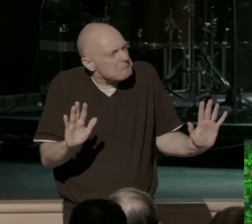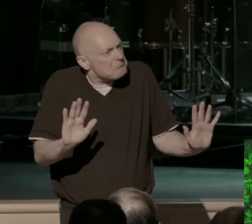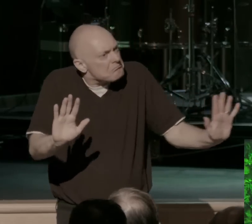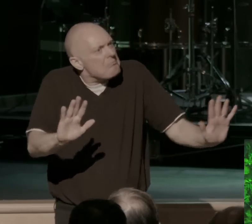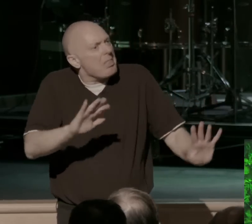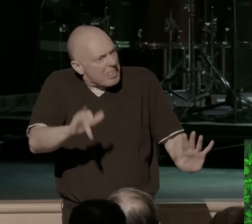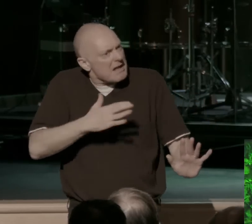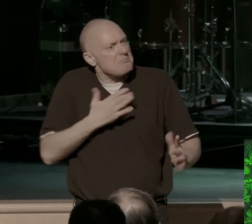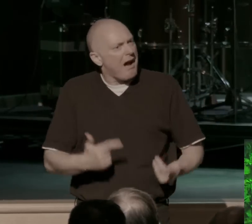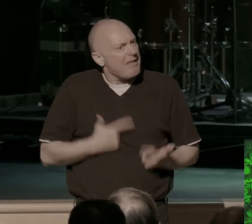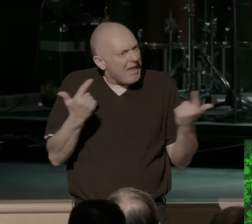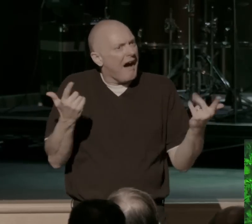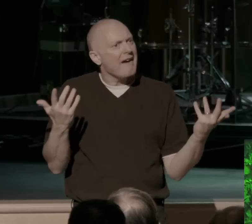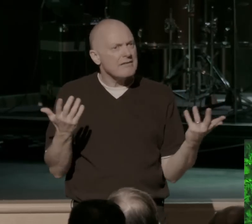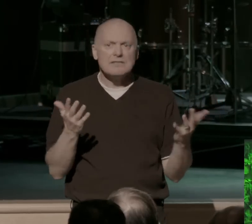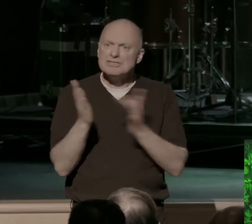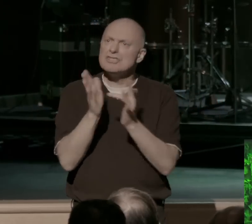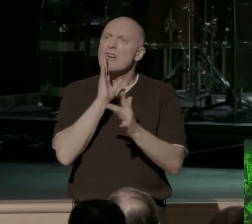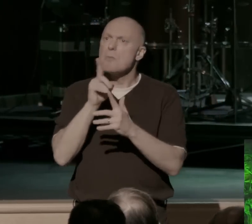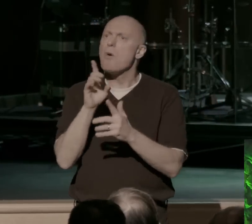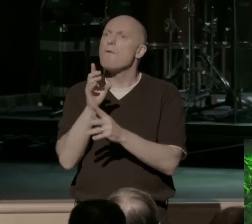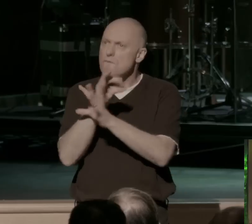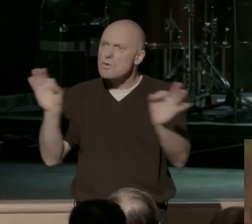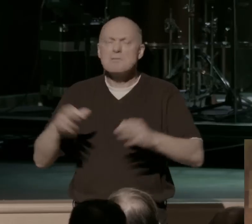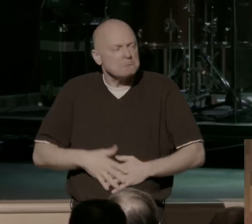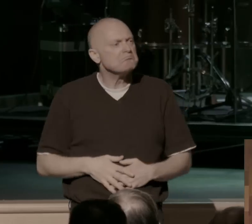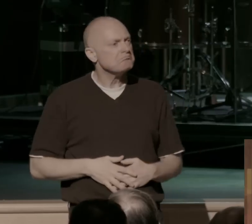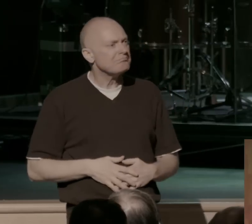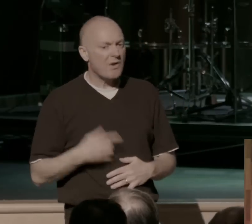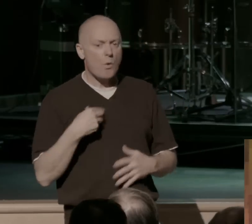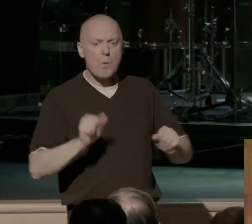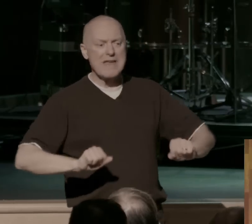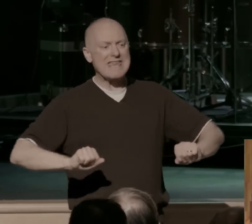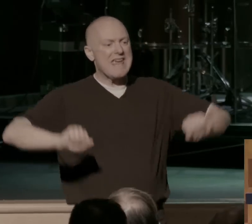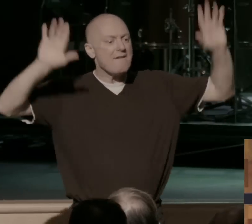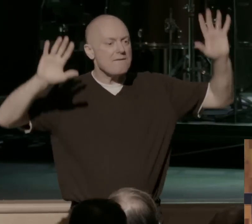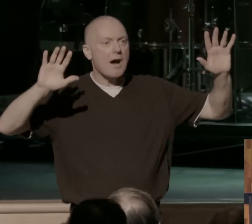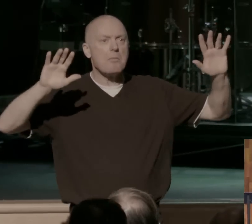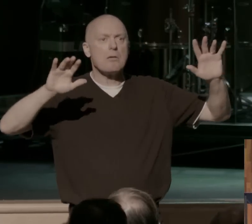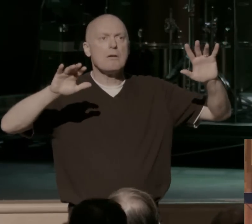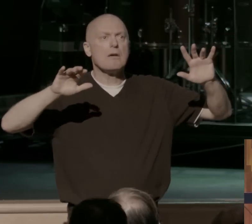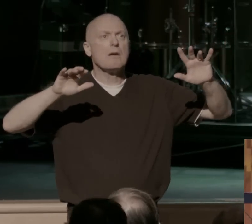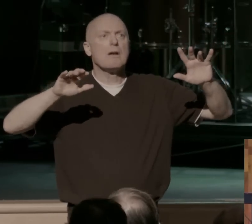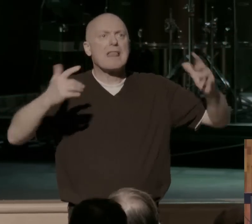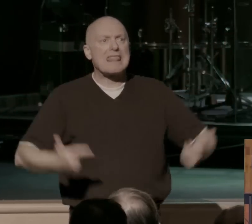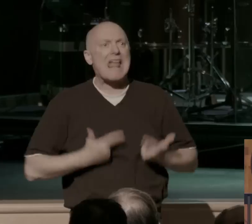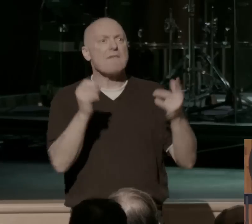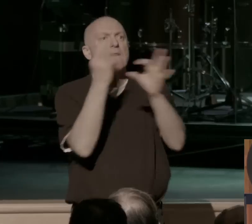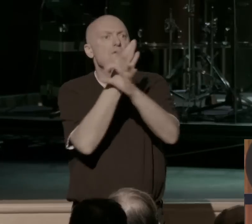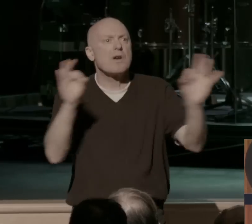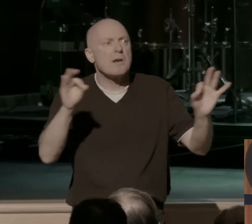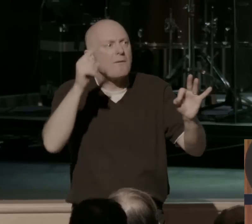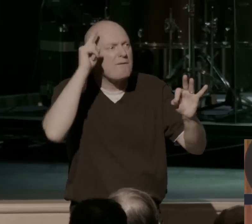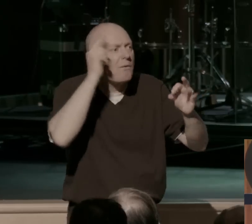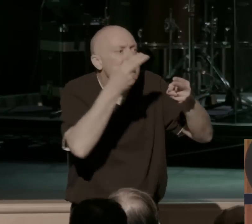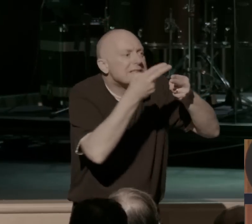This is the free indeed that Jesus is talking about. And we can give up this abundant life of freedom, and we can give it up for these temporal trinkets